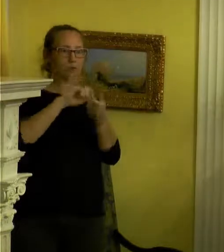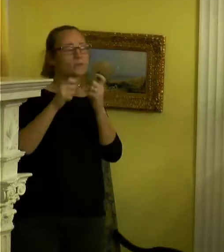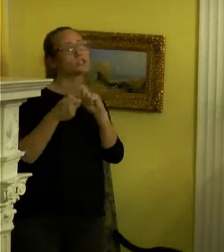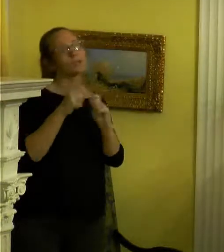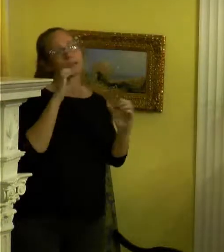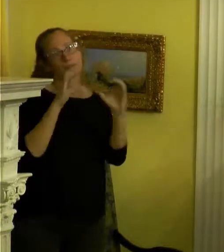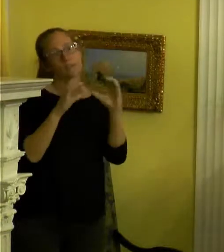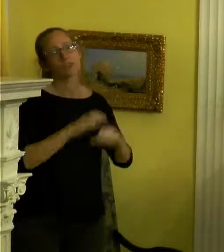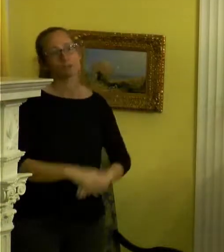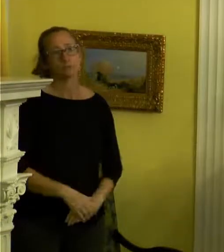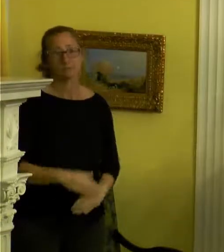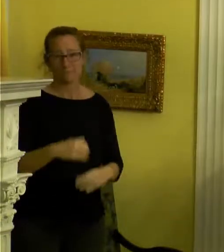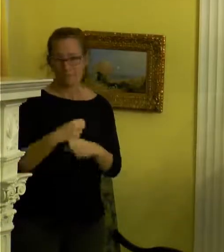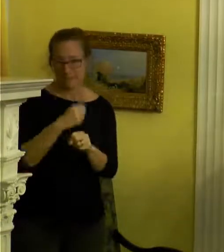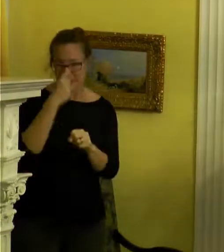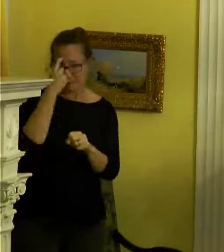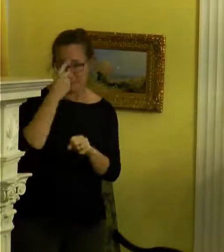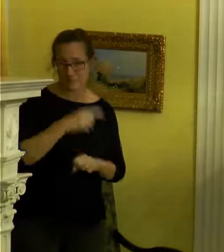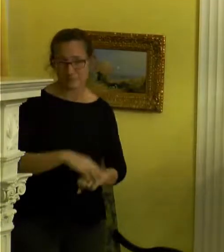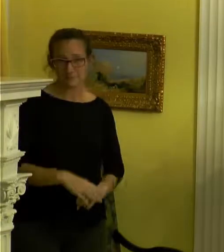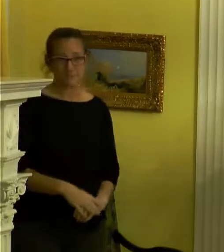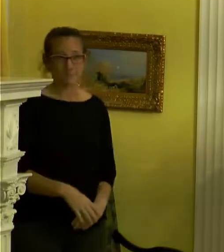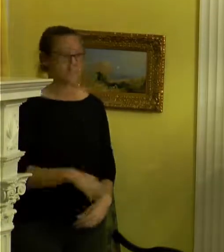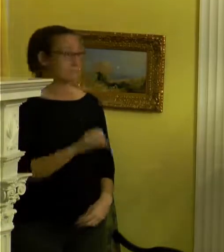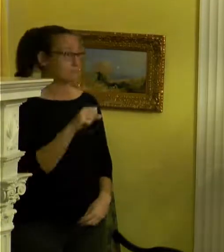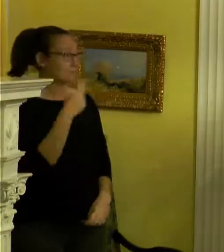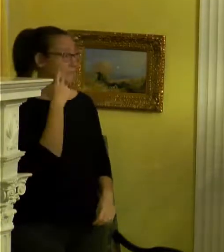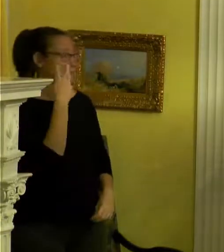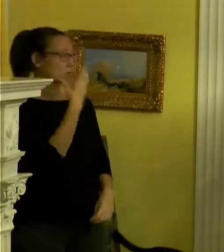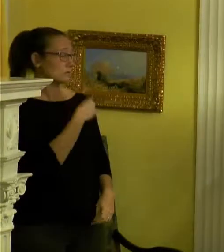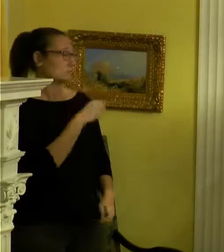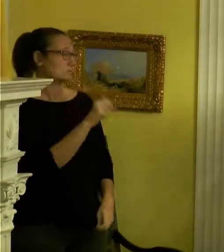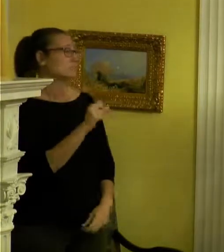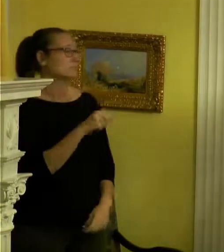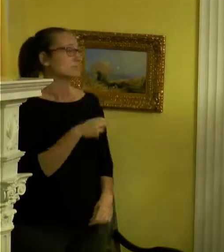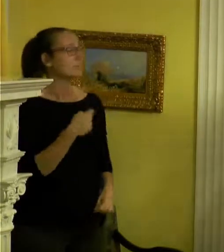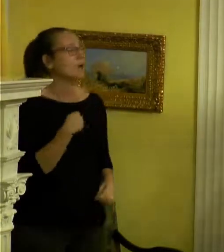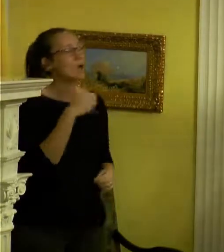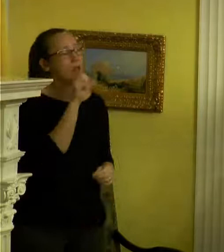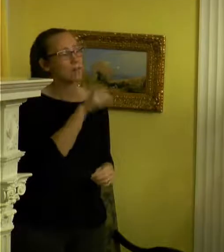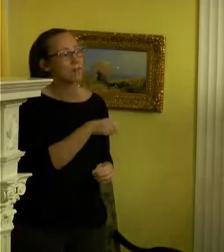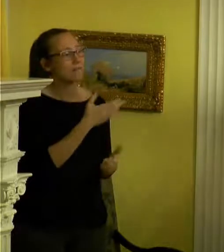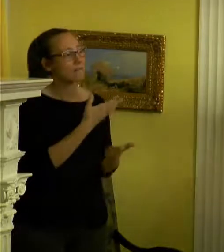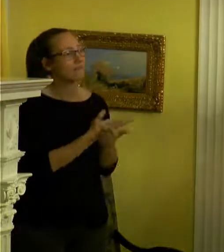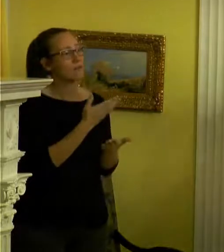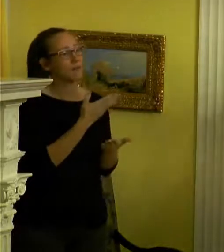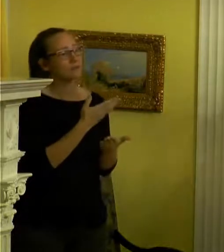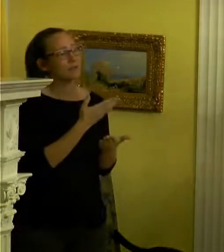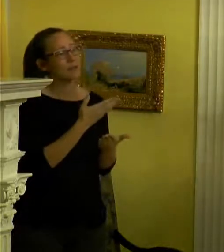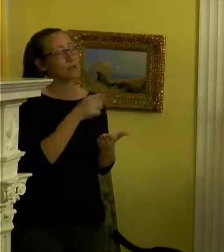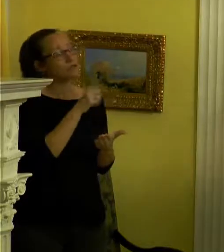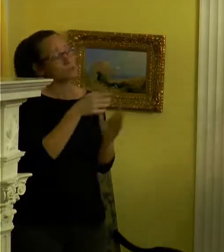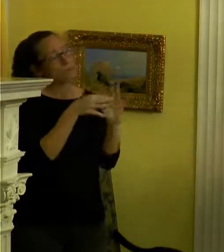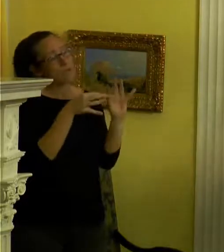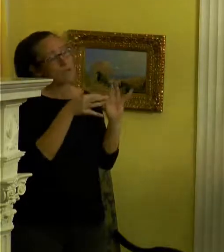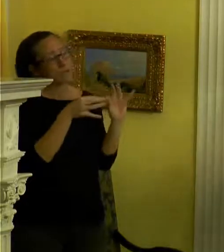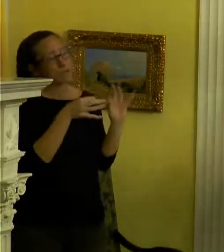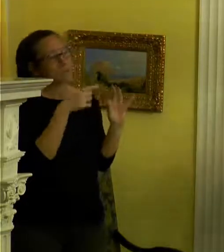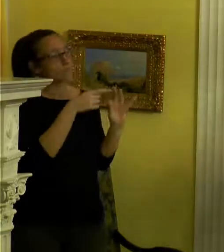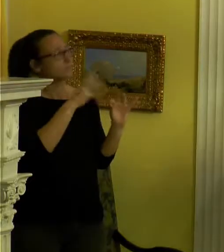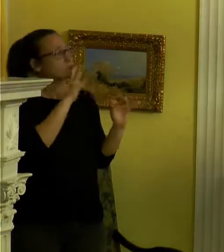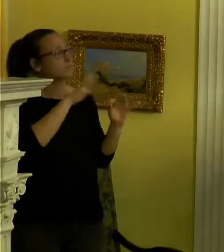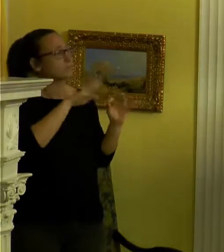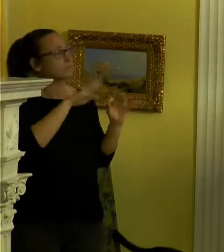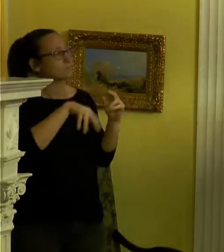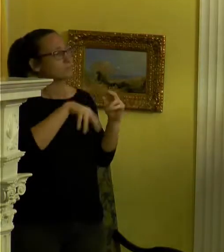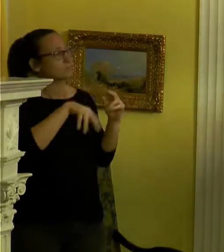conversation. So does that make sense? I think it's equal. Okay. mean, I love the fact that you're saying you're talking